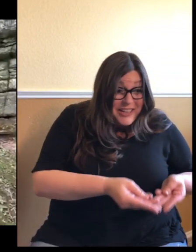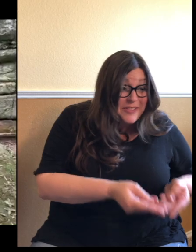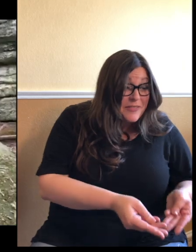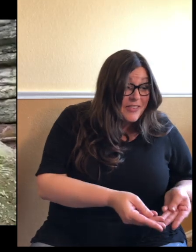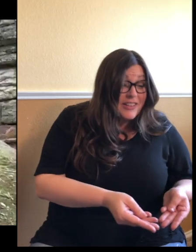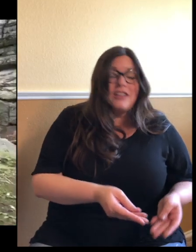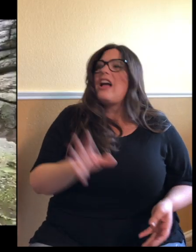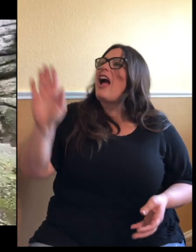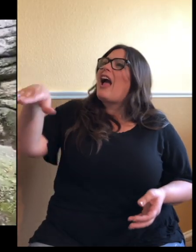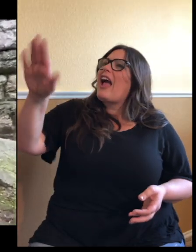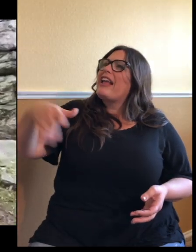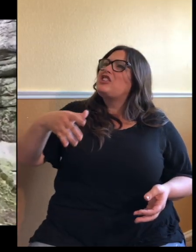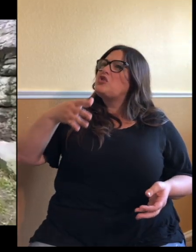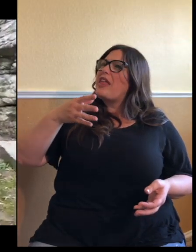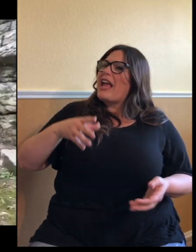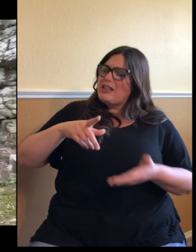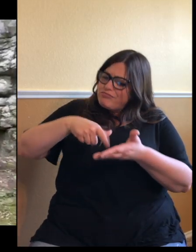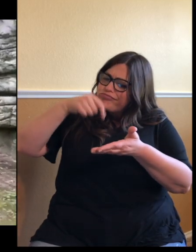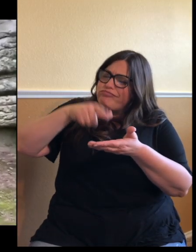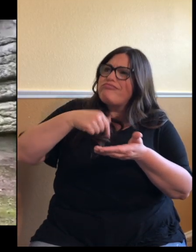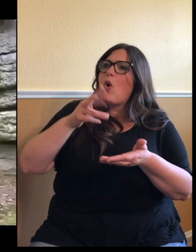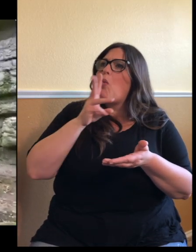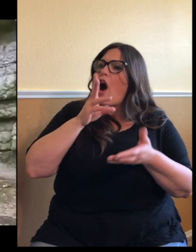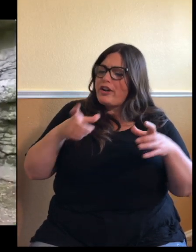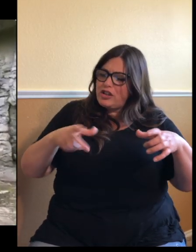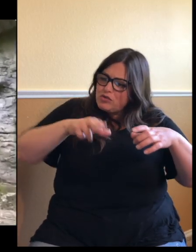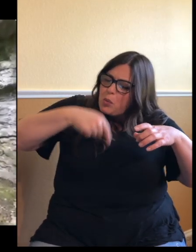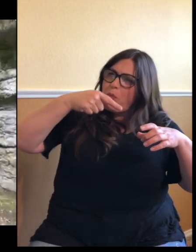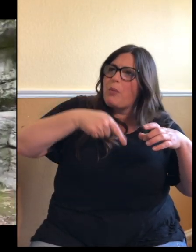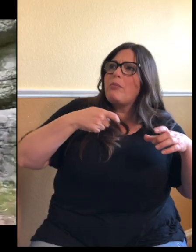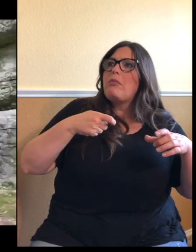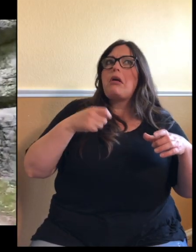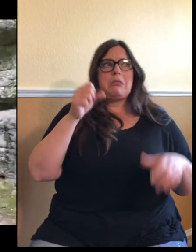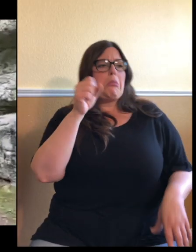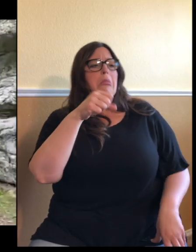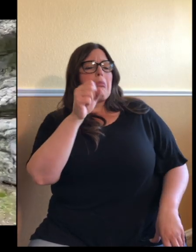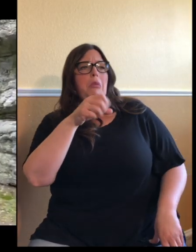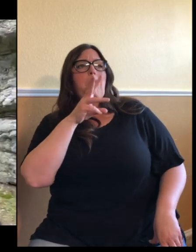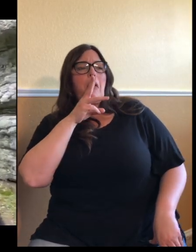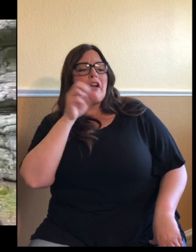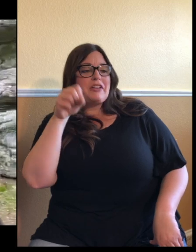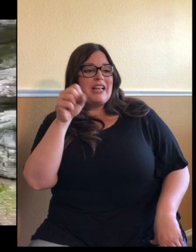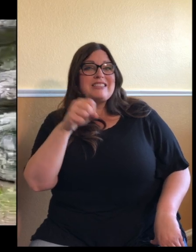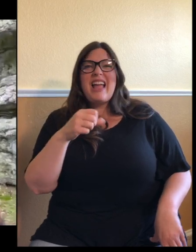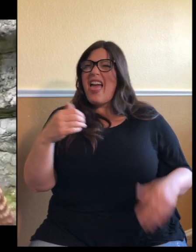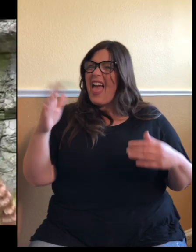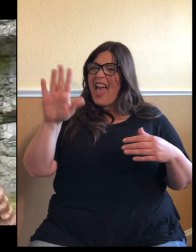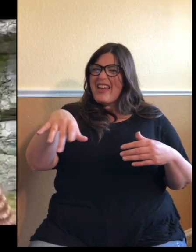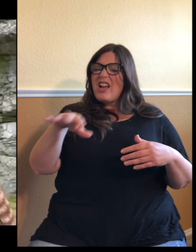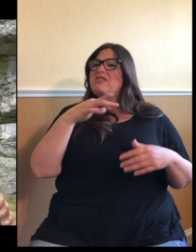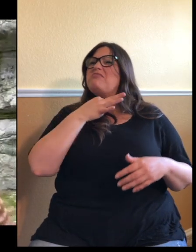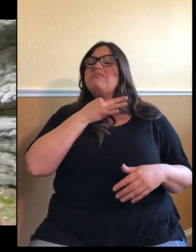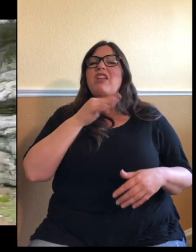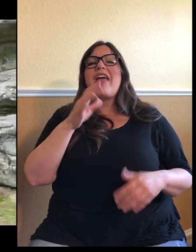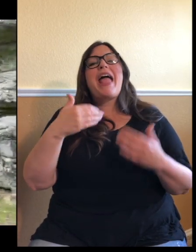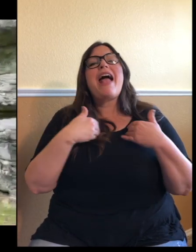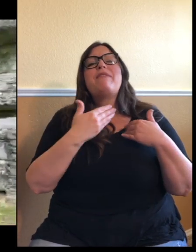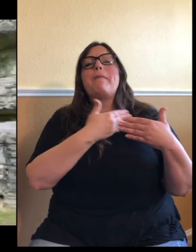water? They do drink water, yes. Do they have baby teeth? Baby teeth. Oh! I don't know that one